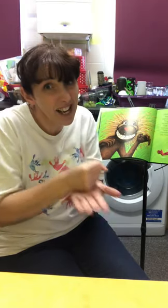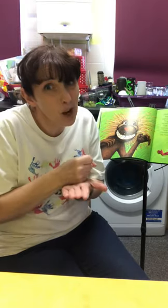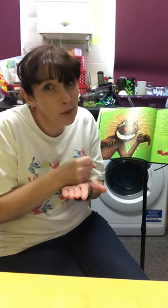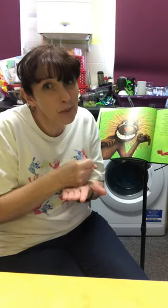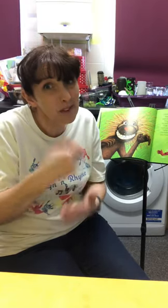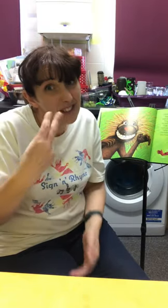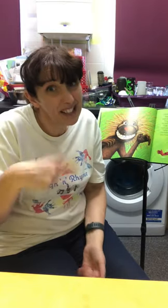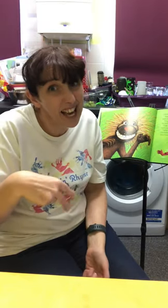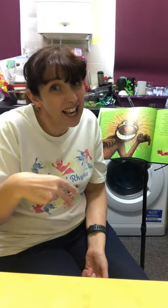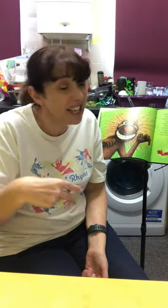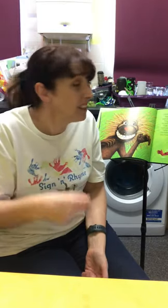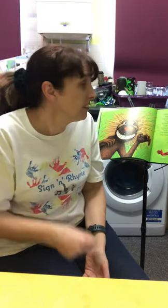help again.